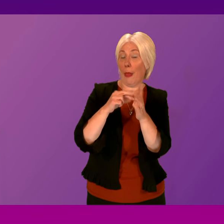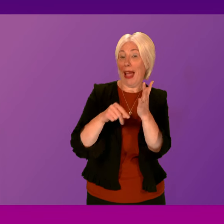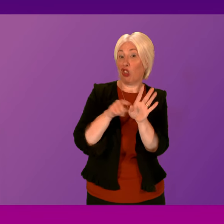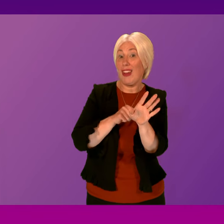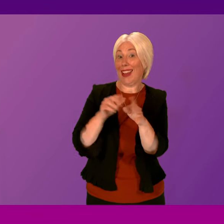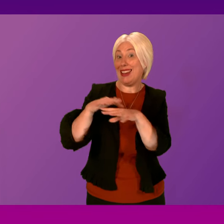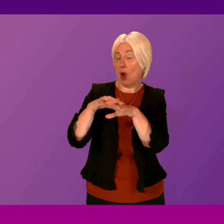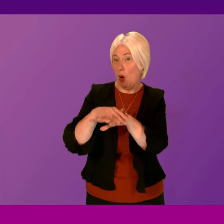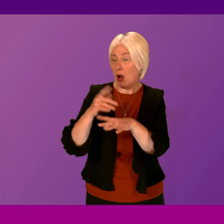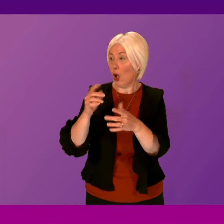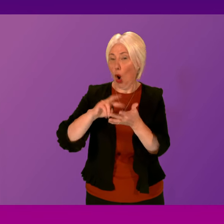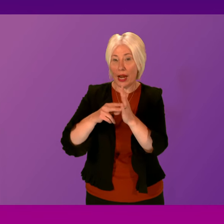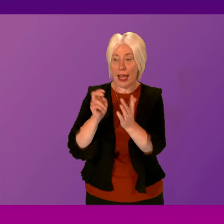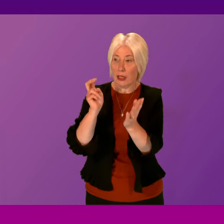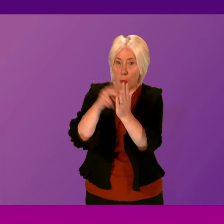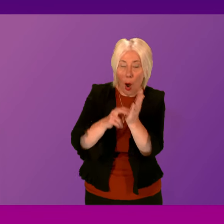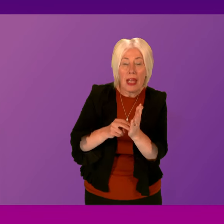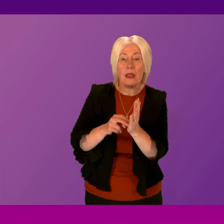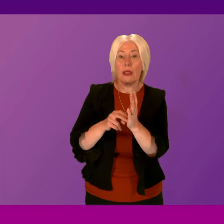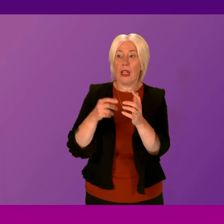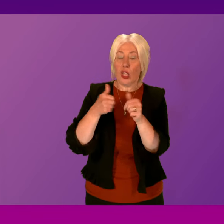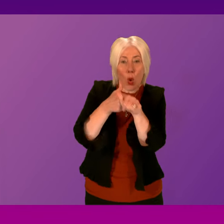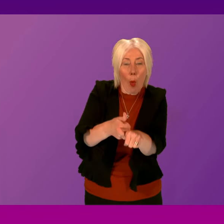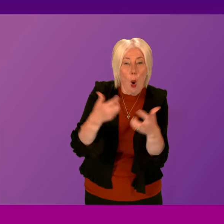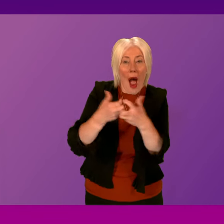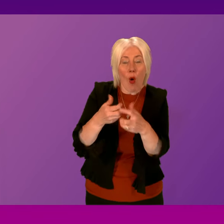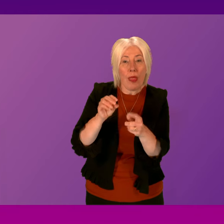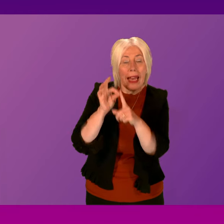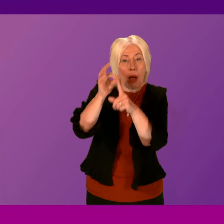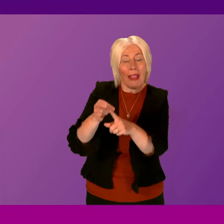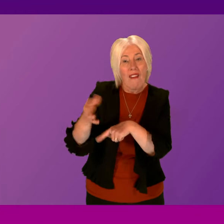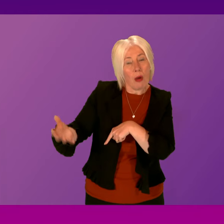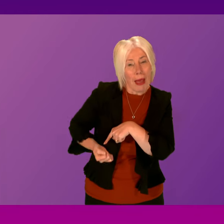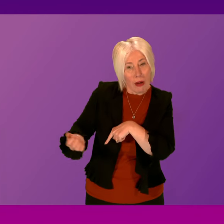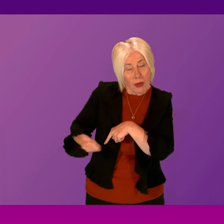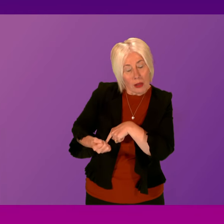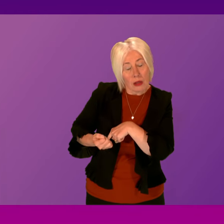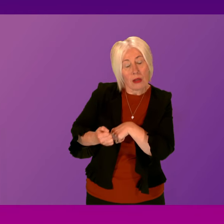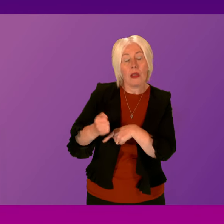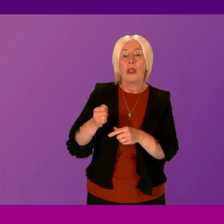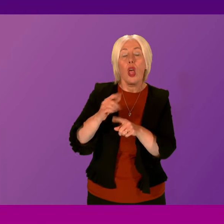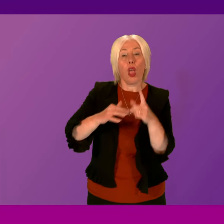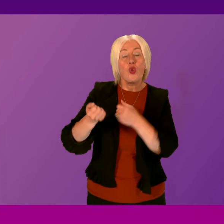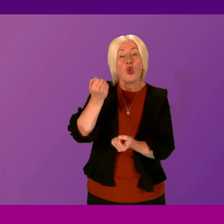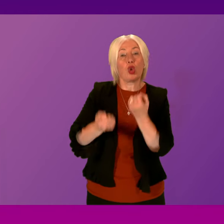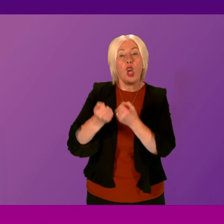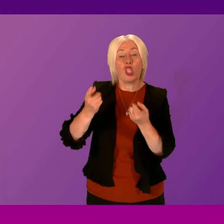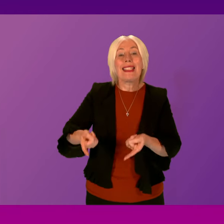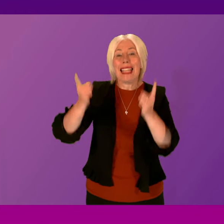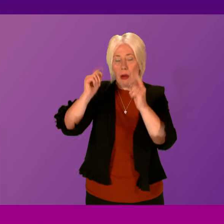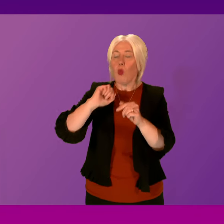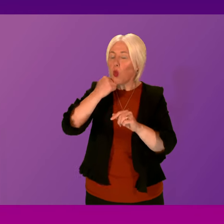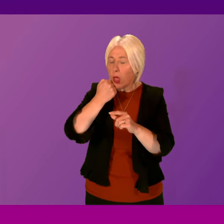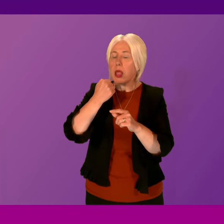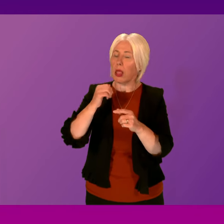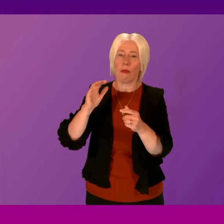services and appointments to support people to apply for benefits. The Cabinet Secretary for Social Justice, as I said, would of course be